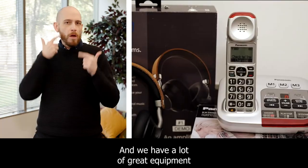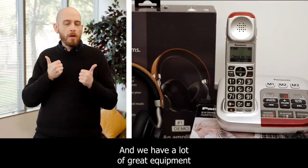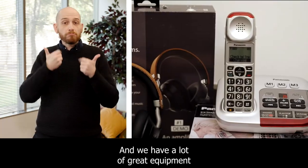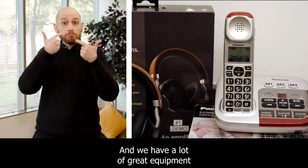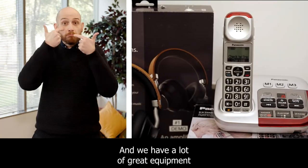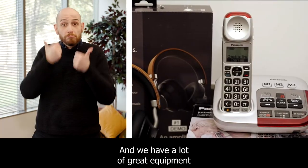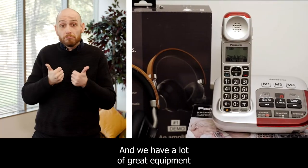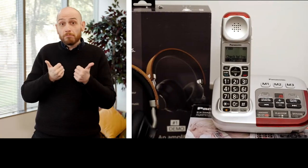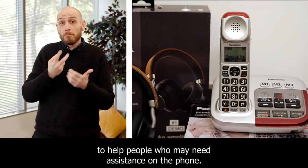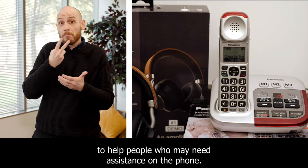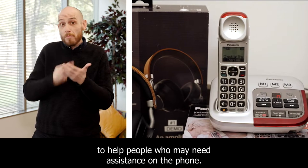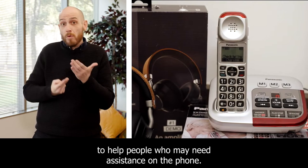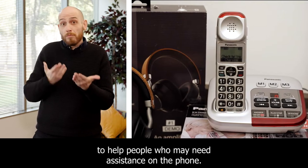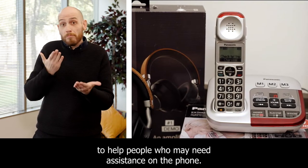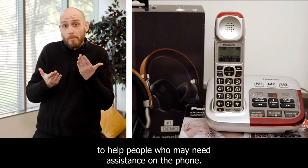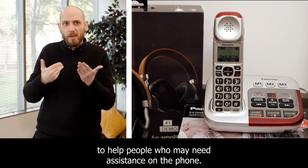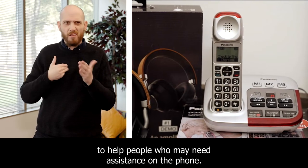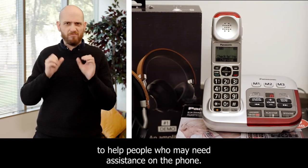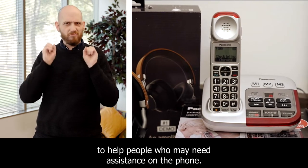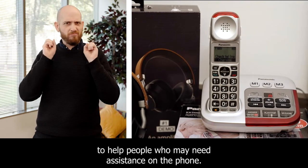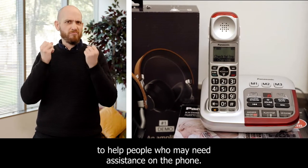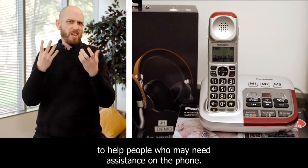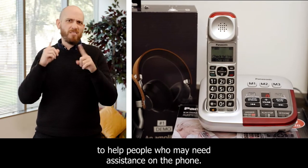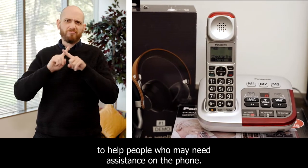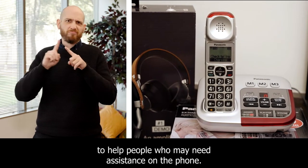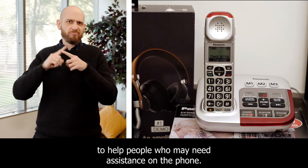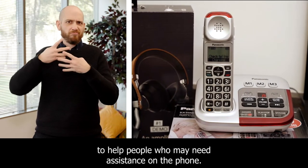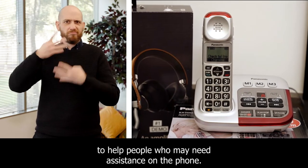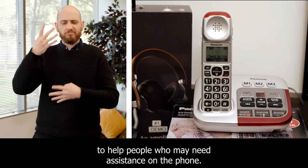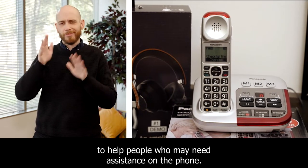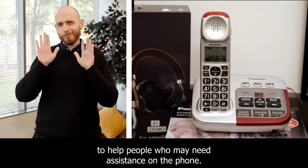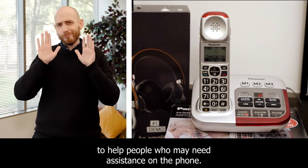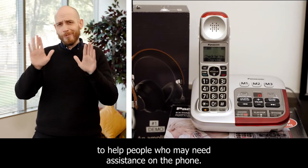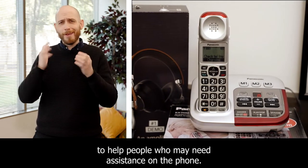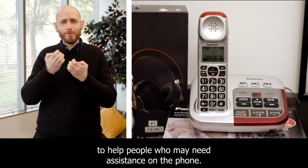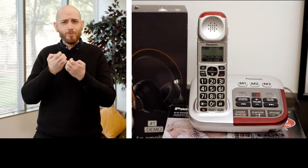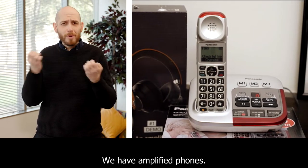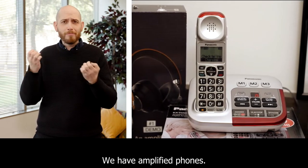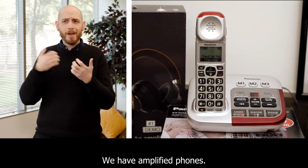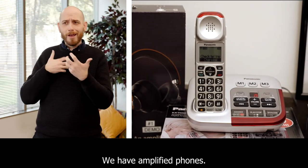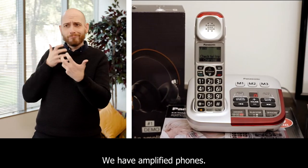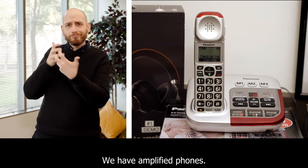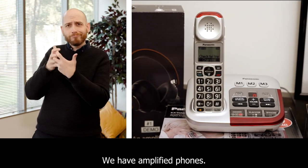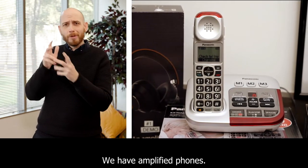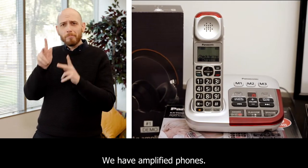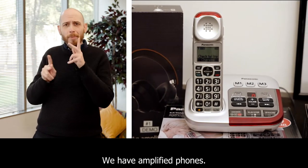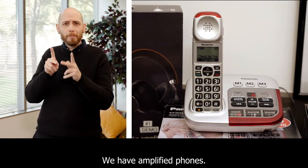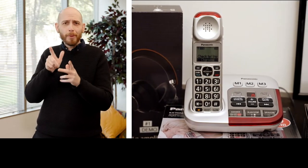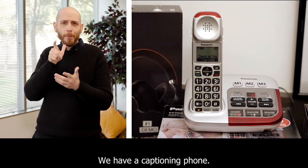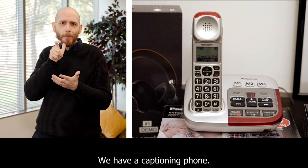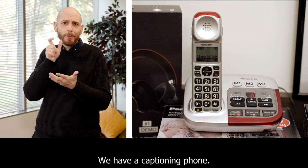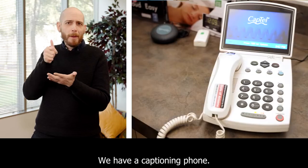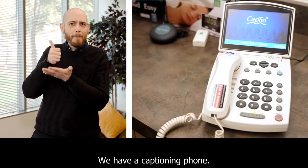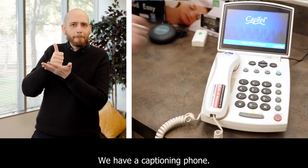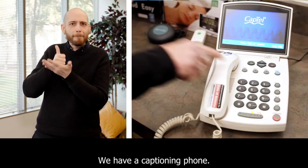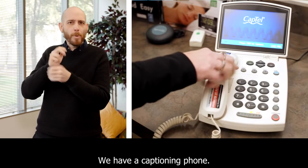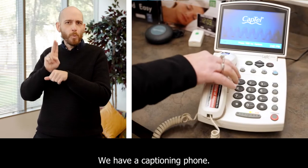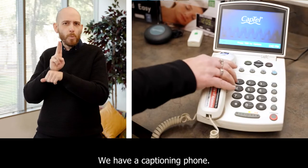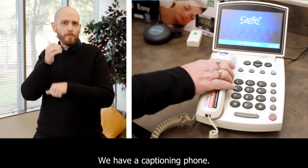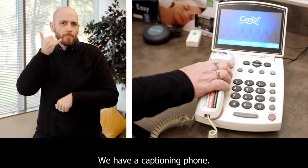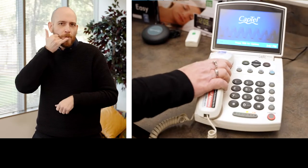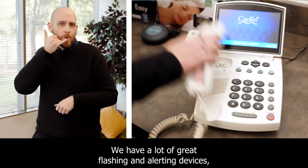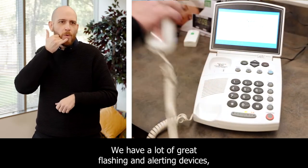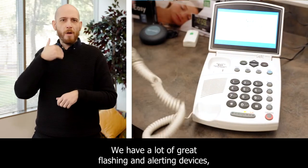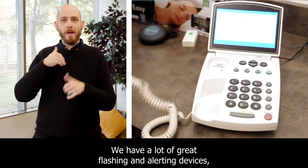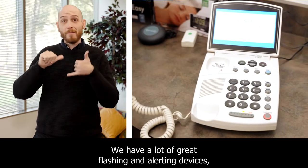lot of great equipment to help people who may need assistance on the phone. We have amplified phones. We have a captioning